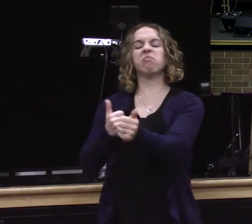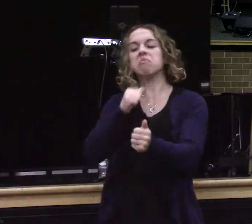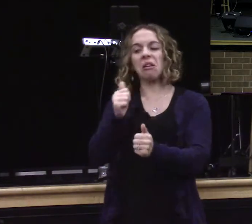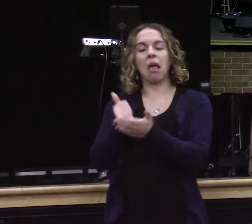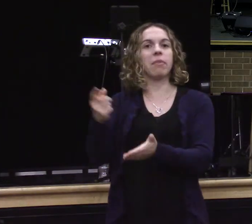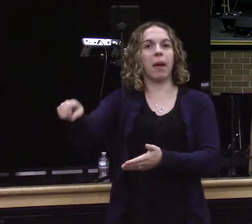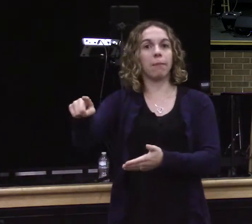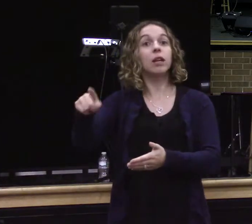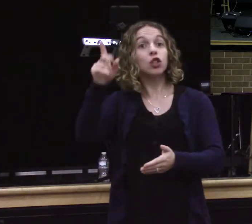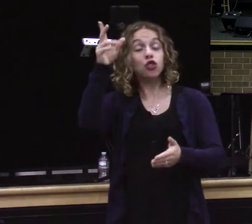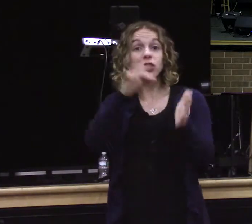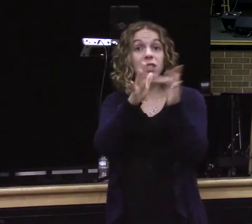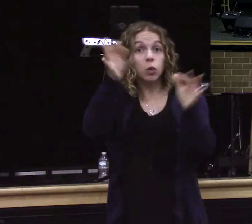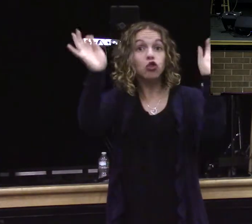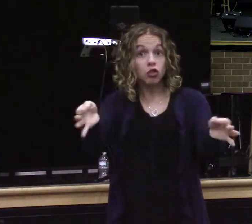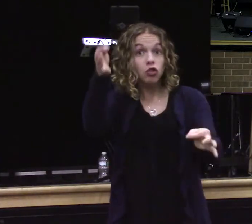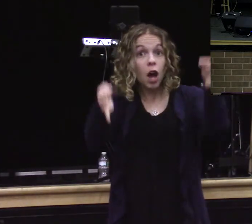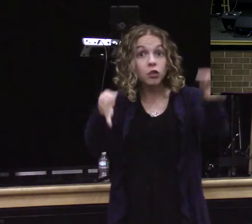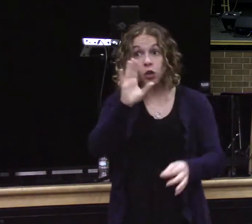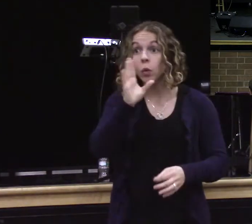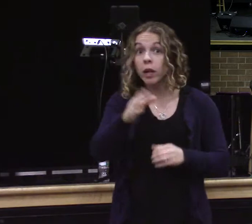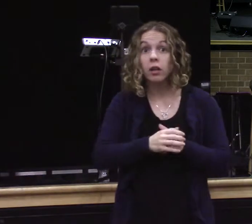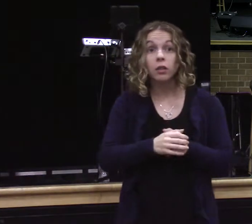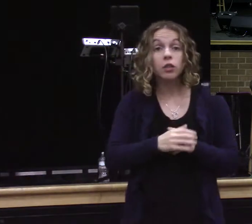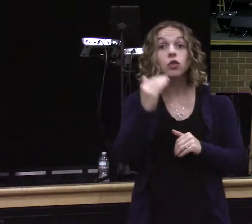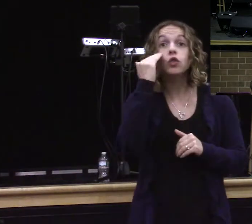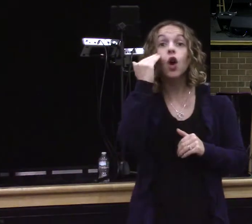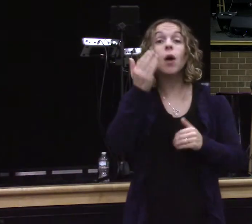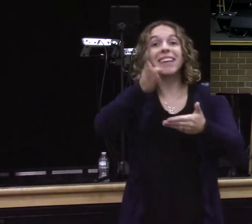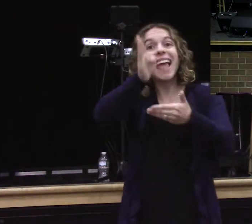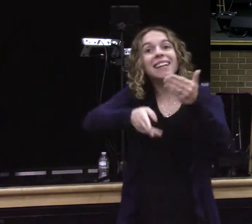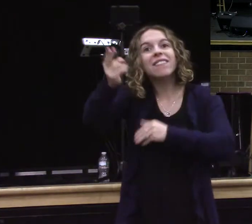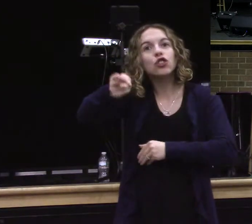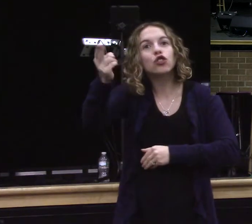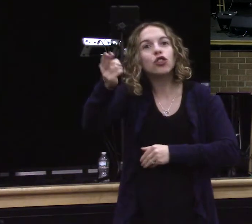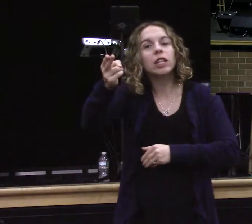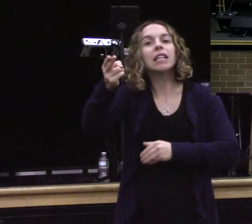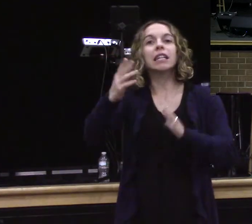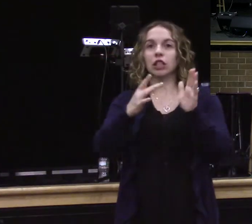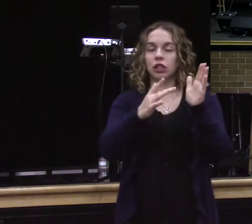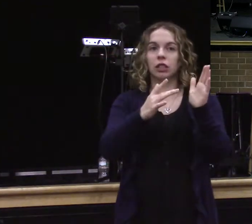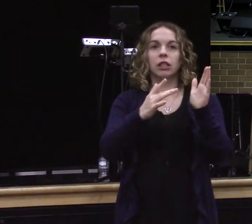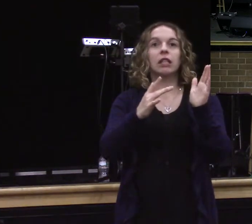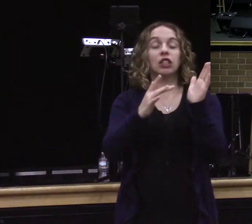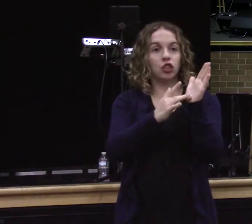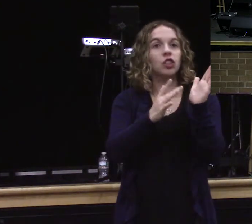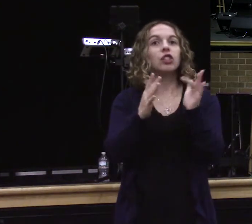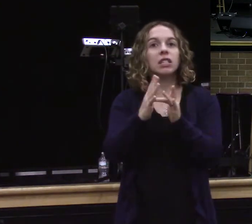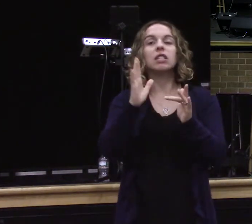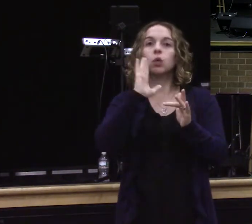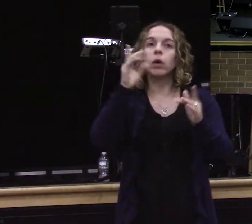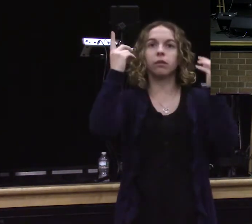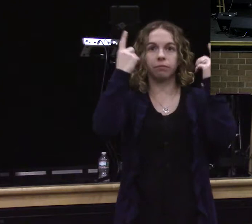is good. You know what's going to happen at the end of history? At the end of time? Is that there is going to be a telling. Not a foretelling. But a